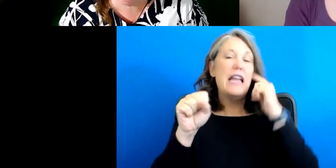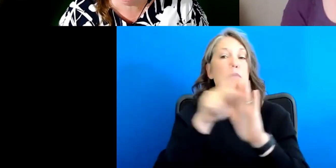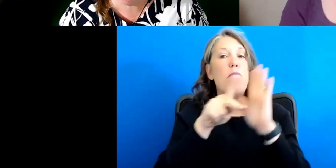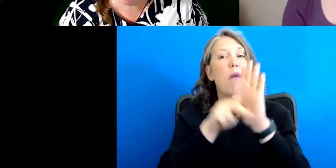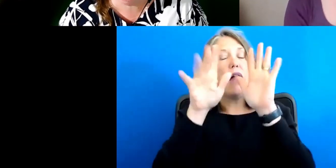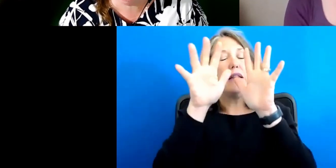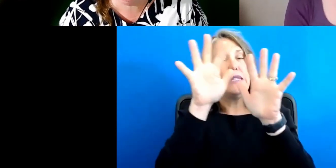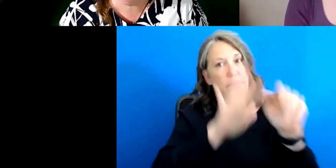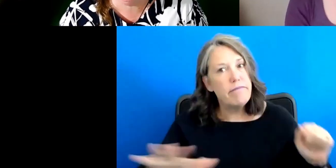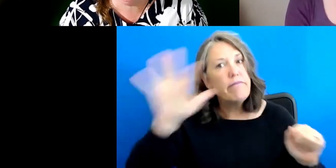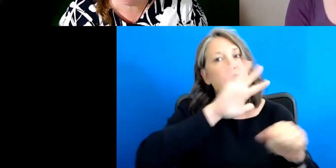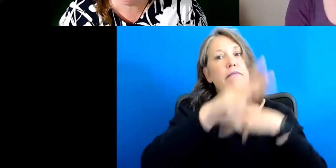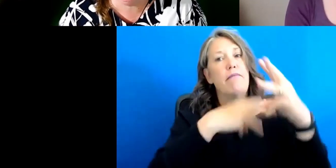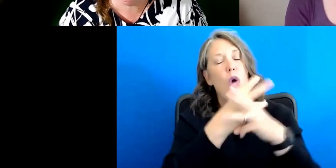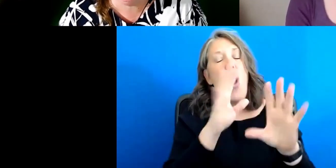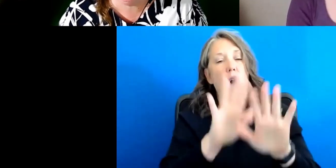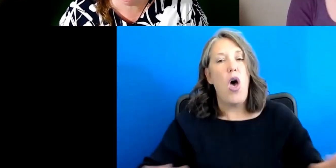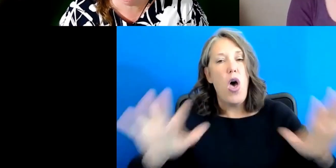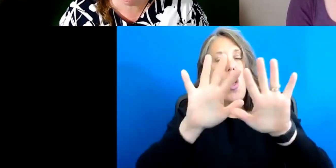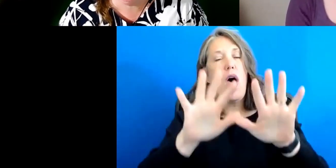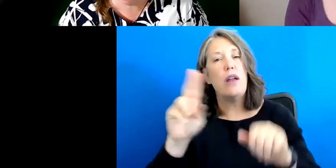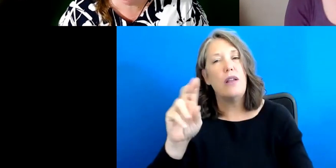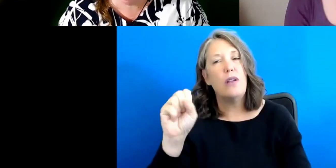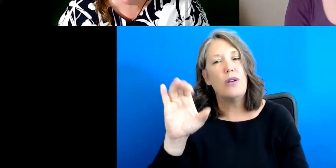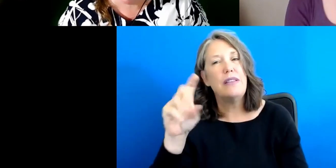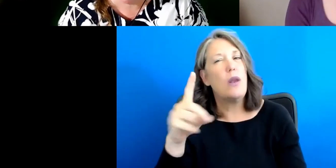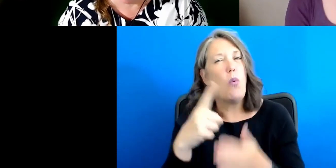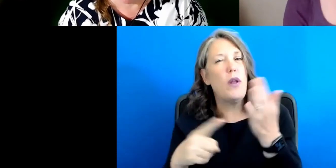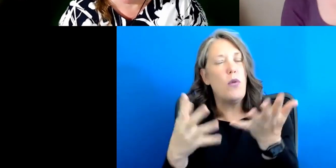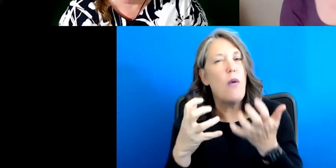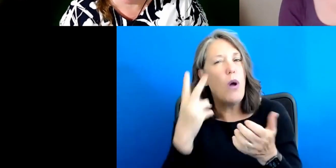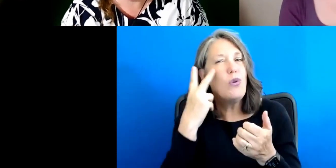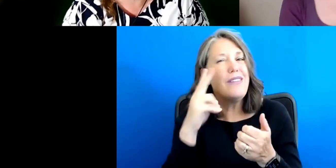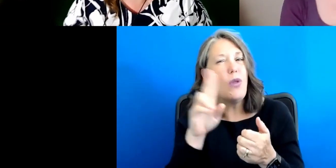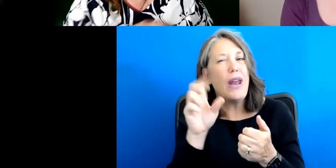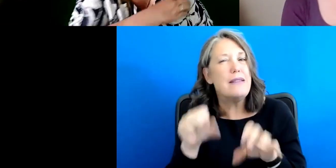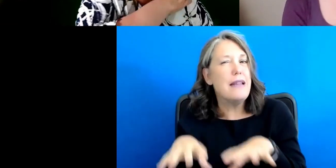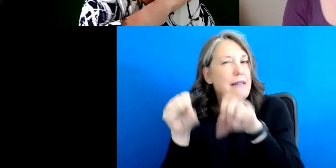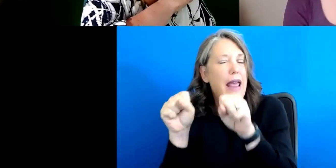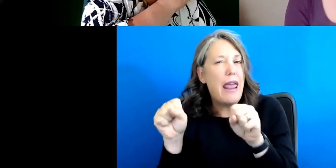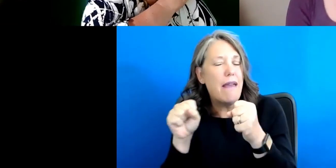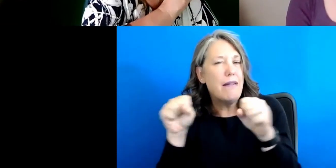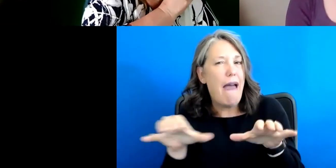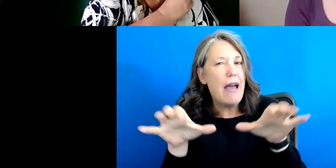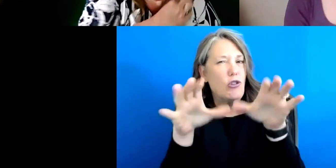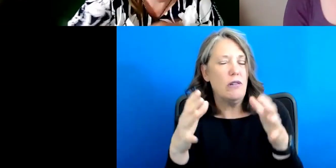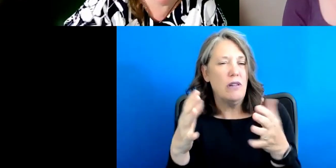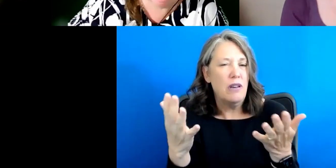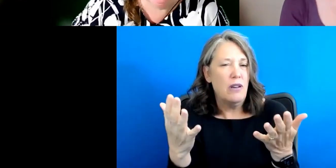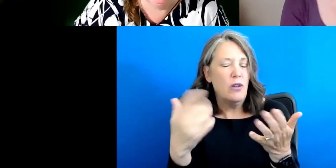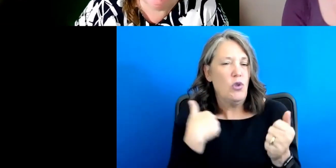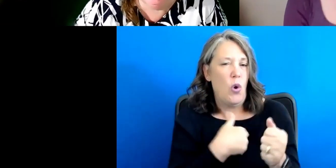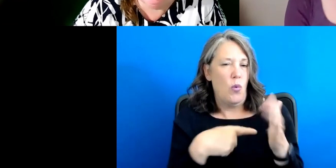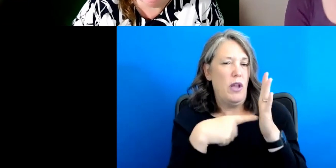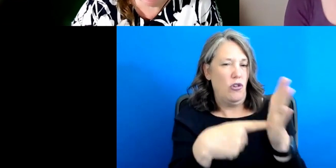what, what actions, uh, does UCEDD want to see the United States take? So we're able to show, show at least that we have a